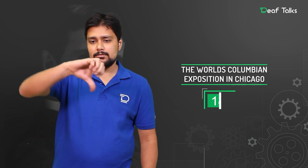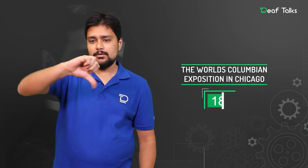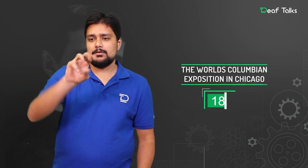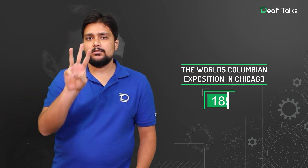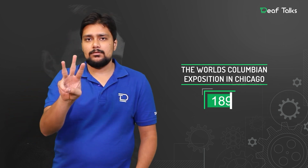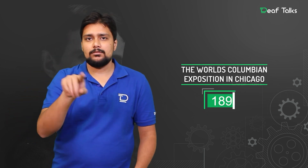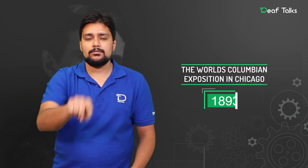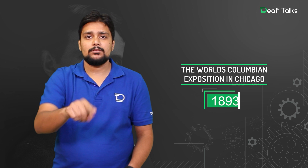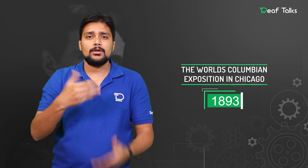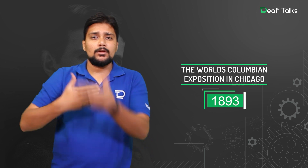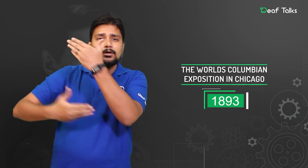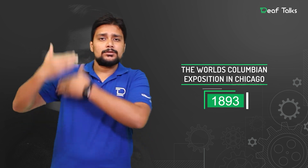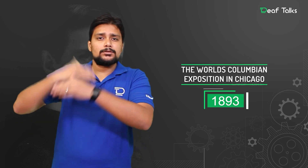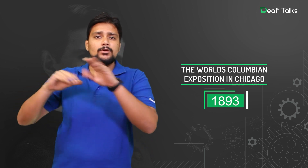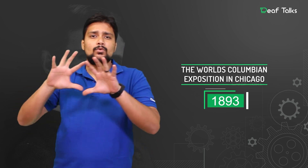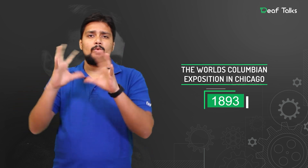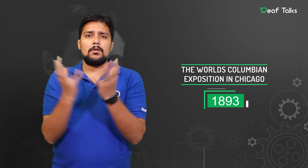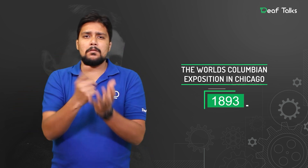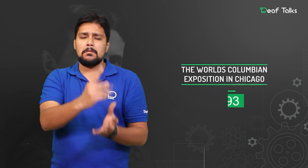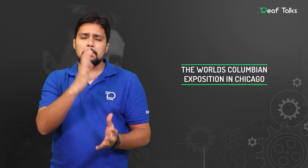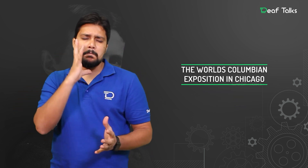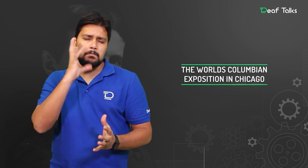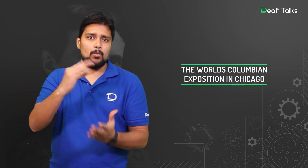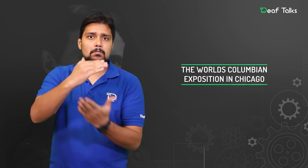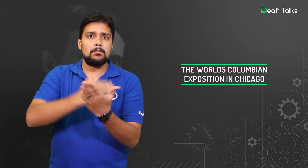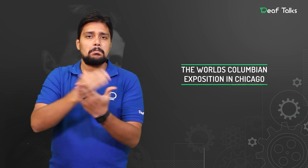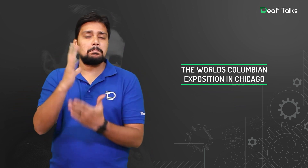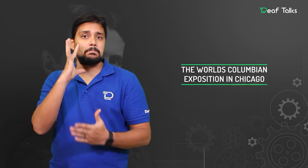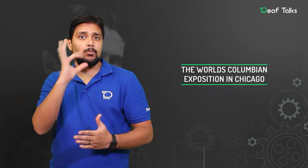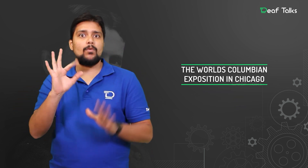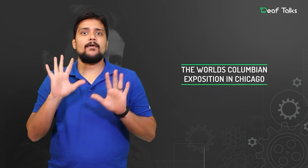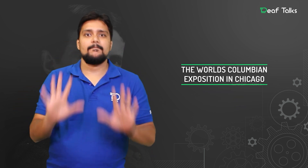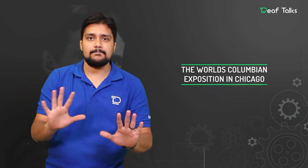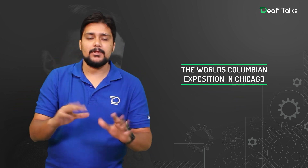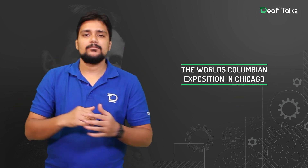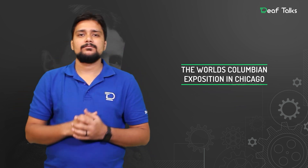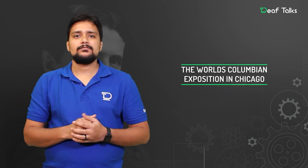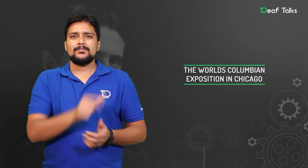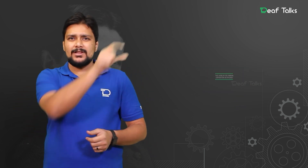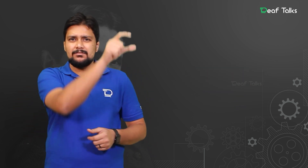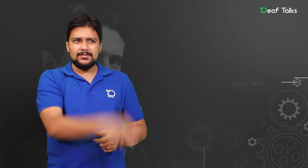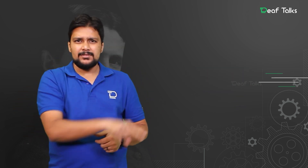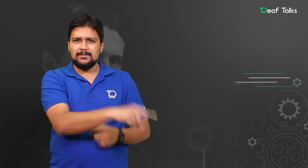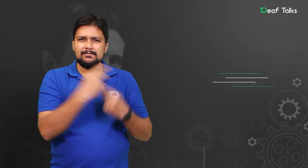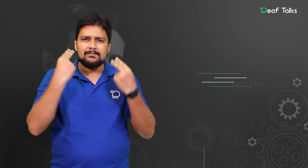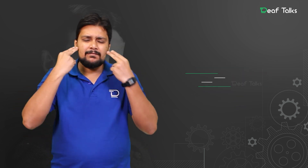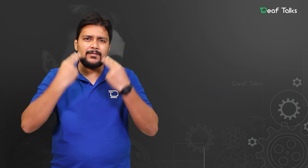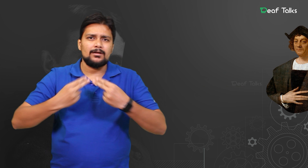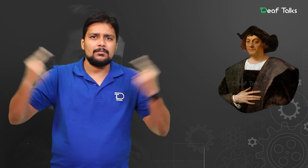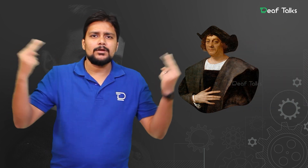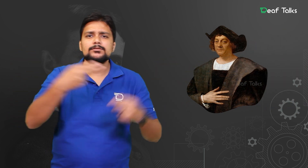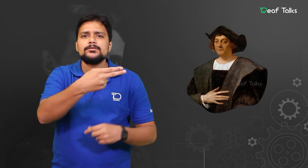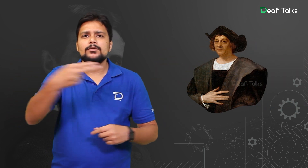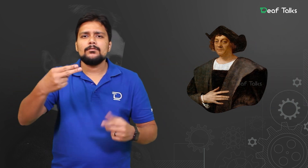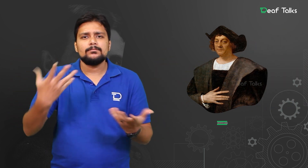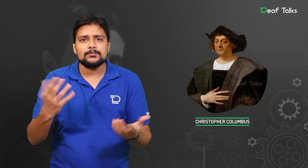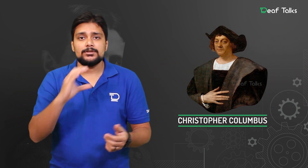In 1893, one of the most important events in world history.